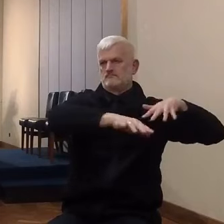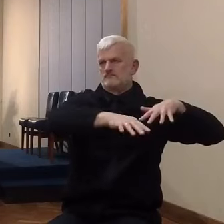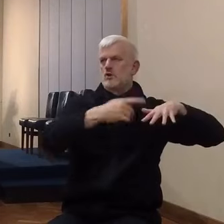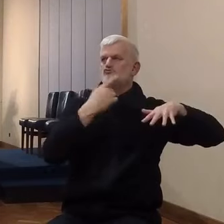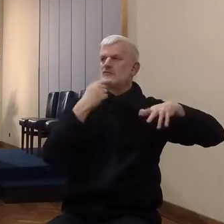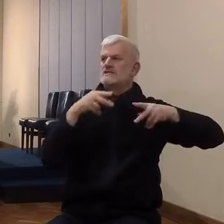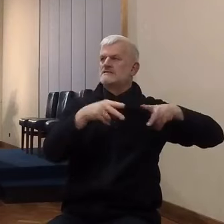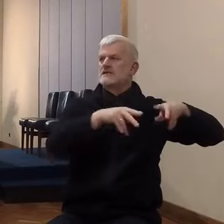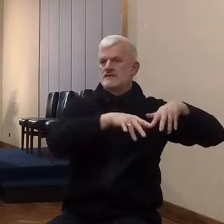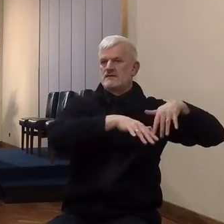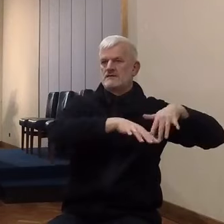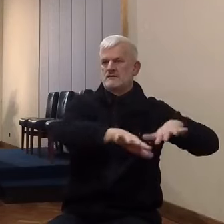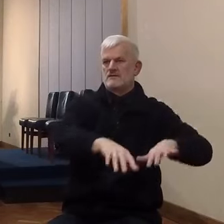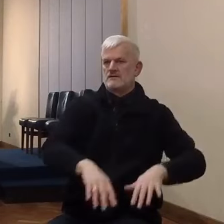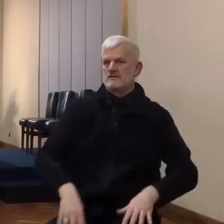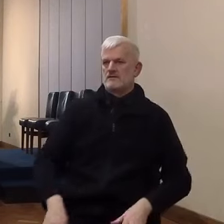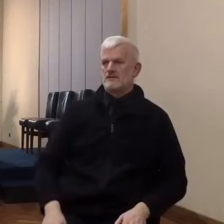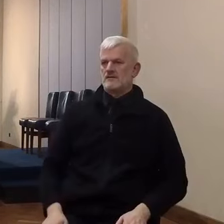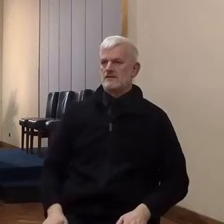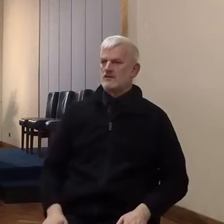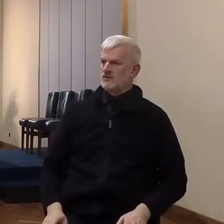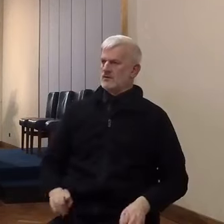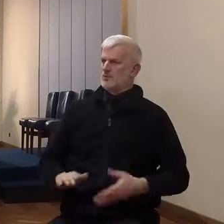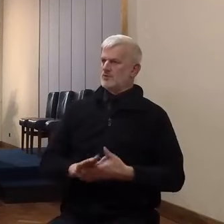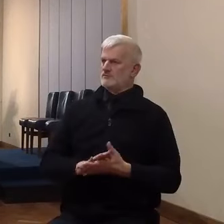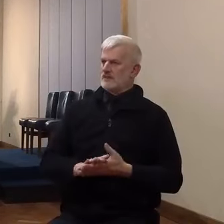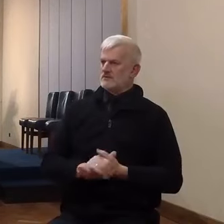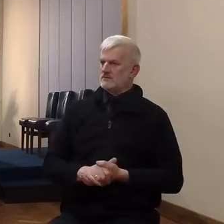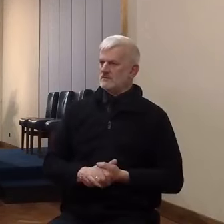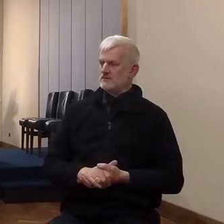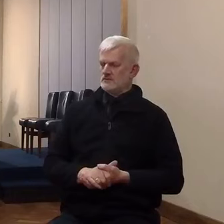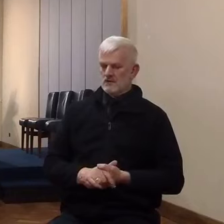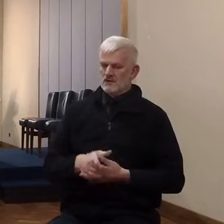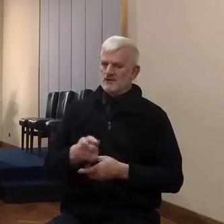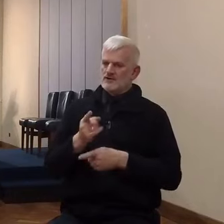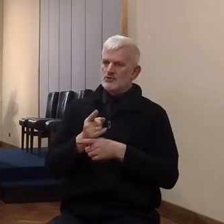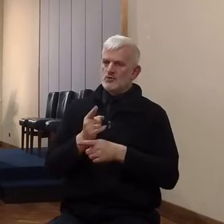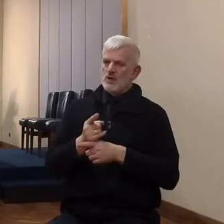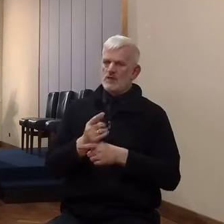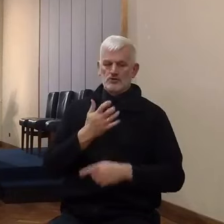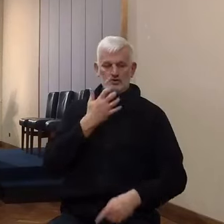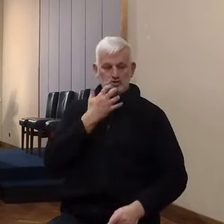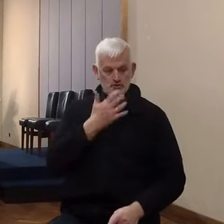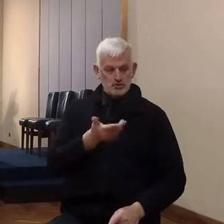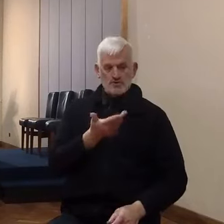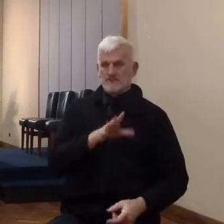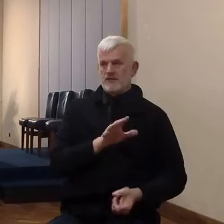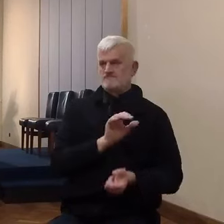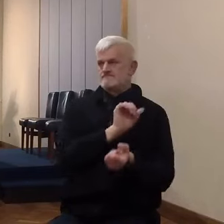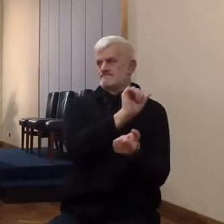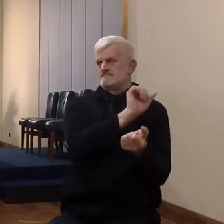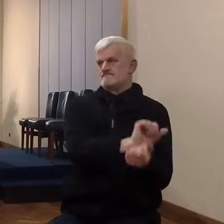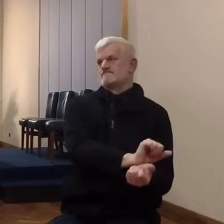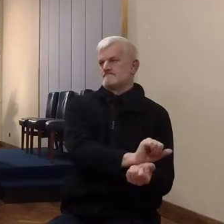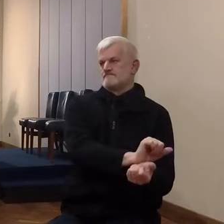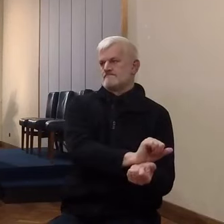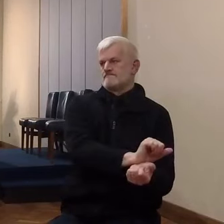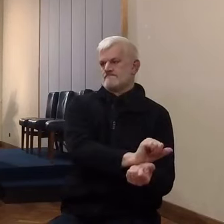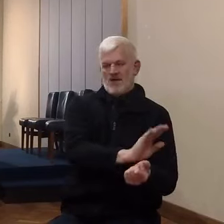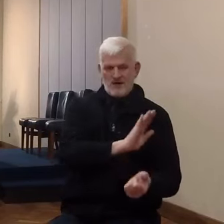who had been slaves, who had no military capacity whatsoever, were delivered from the